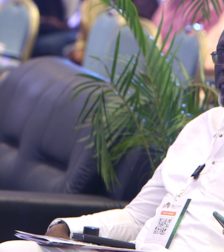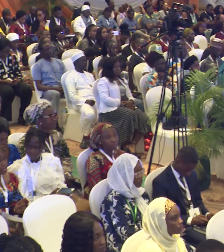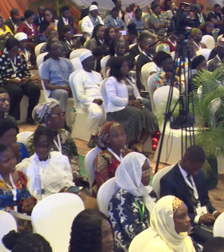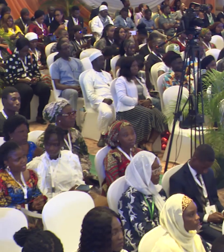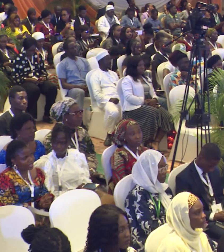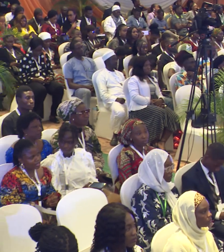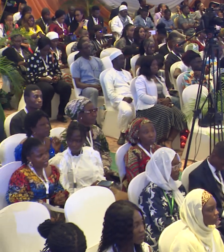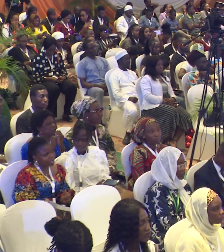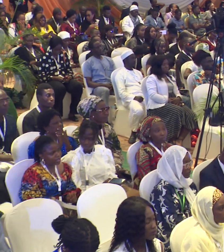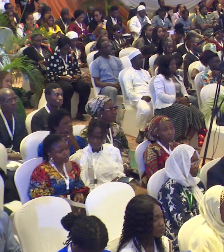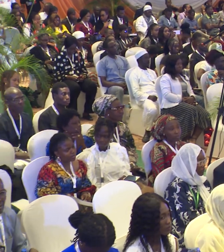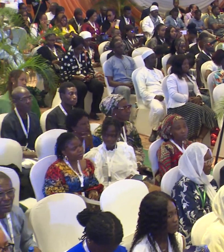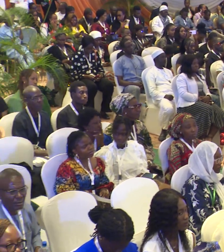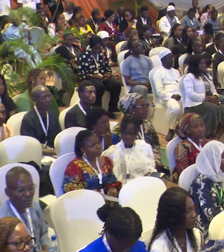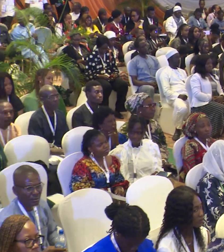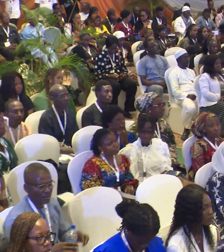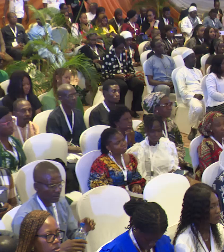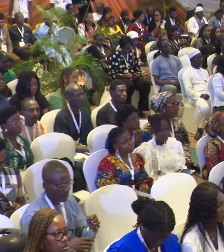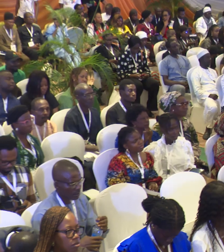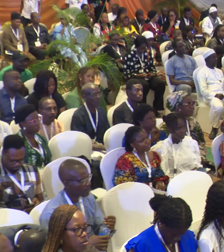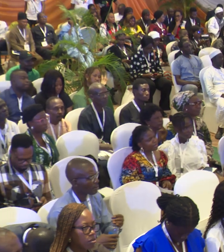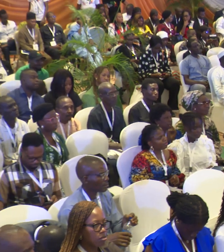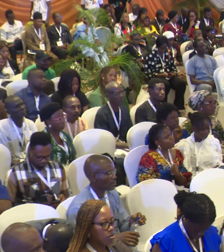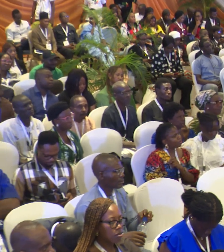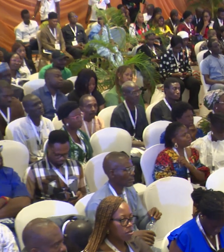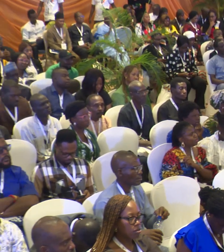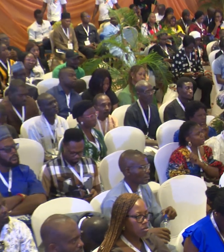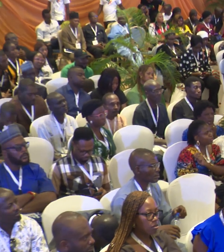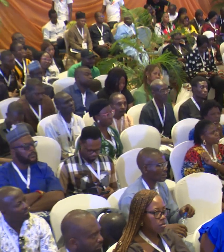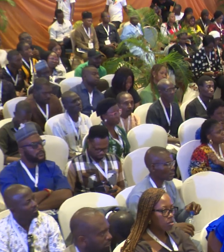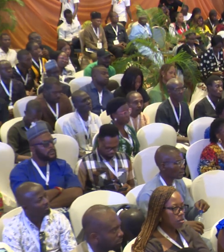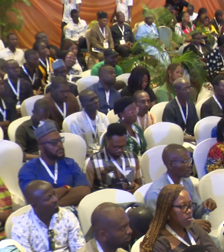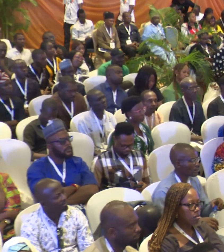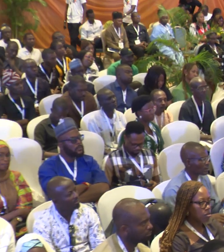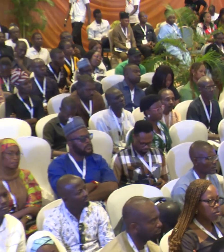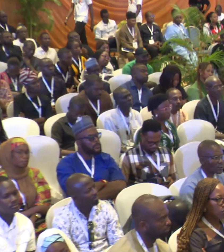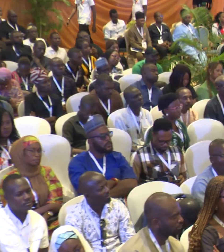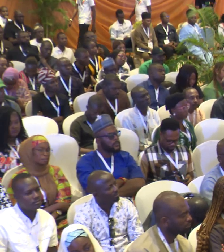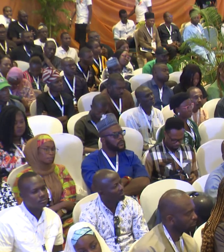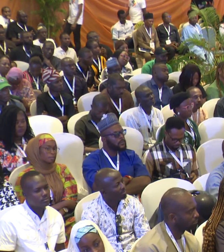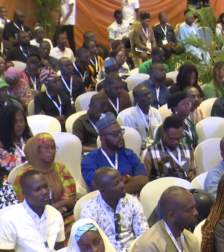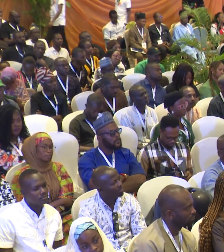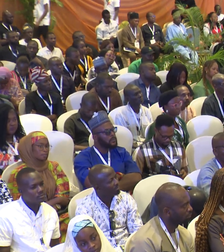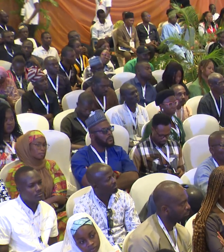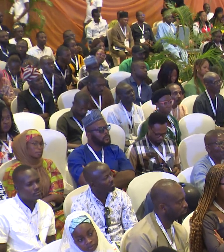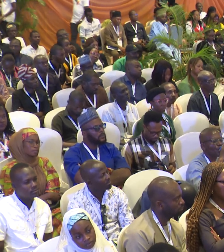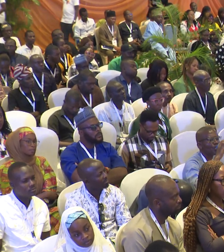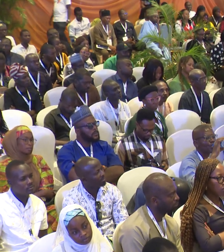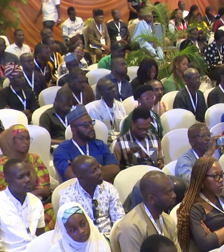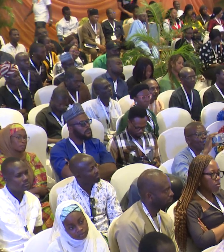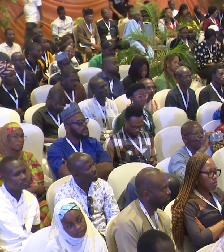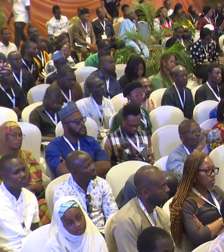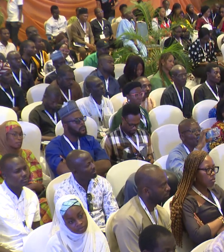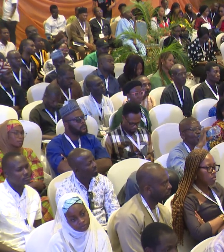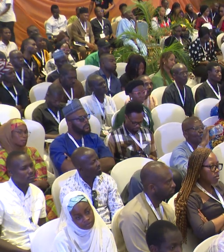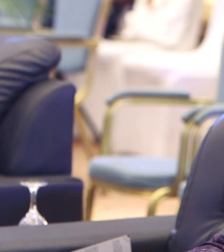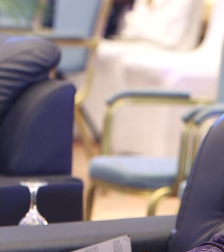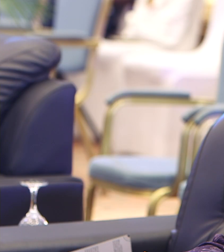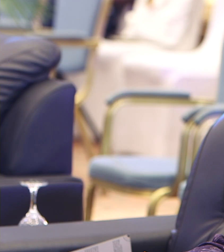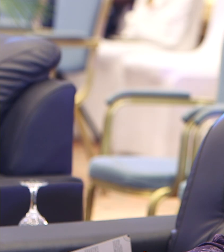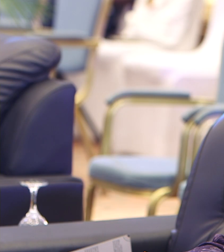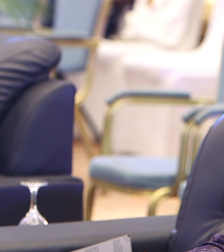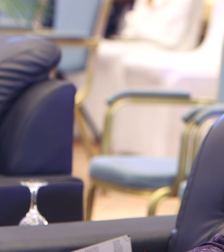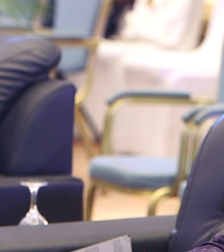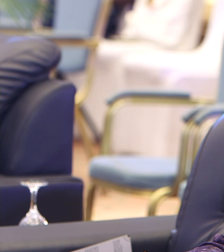German Corporation and GIZ, Mercy Corps, Gain, Chemonix, Hefa International, IFPRI,